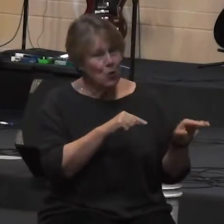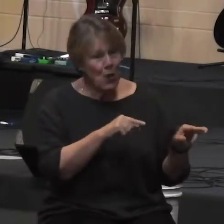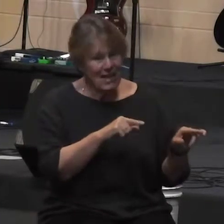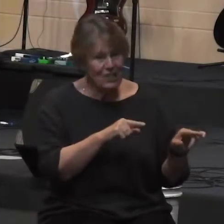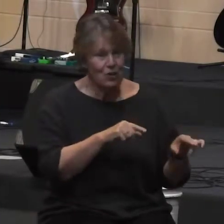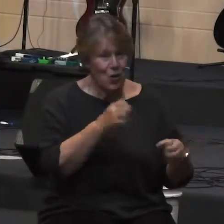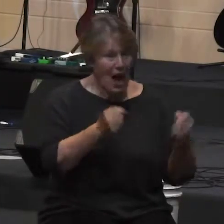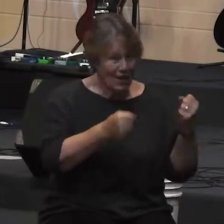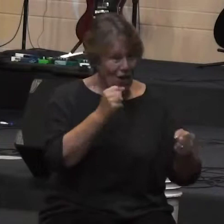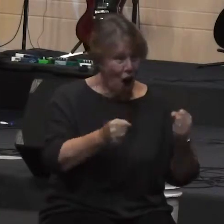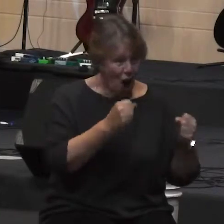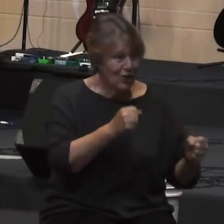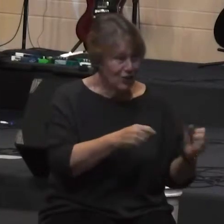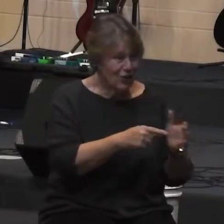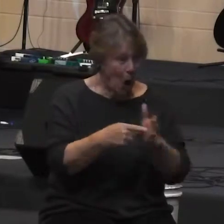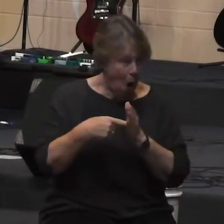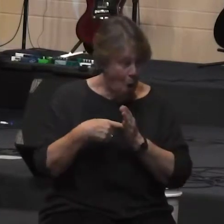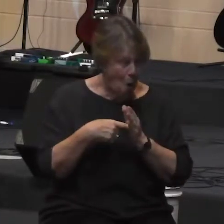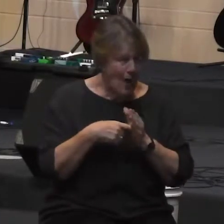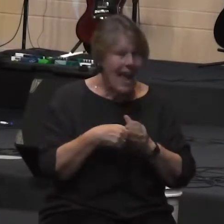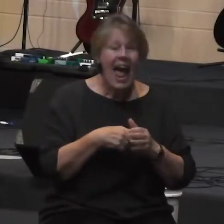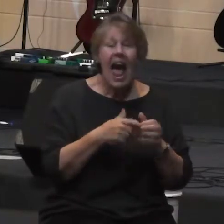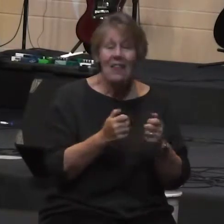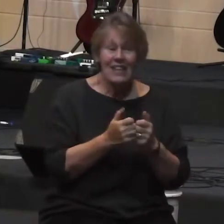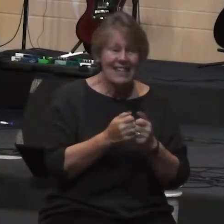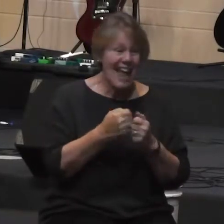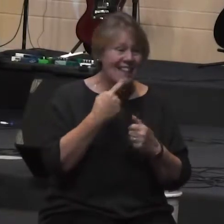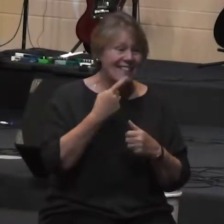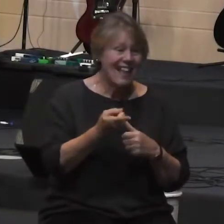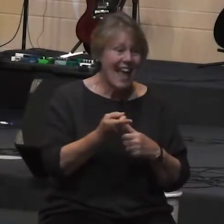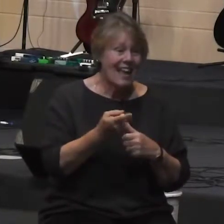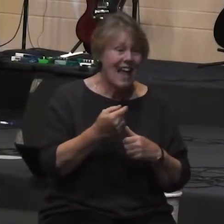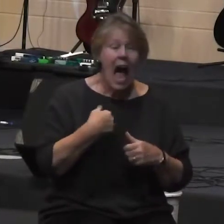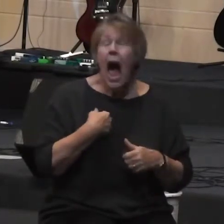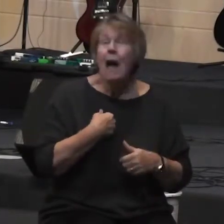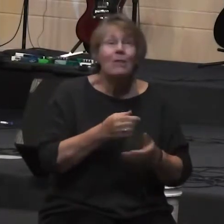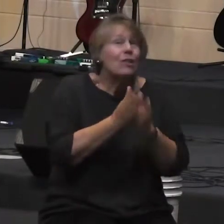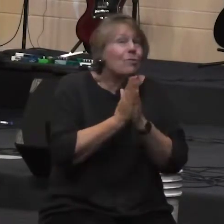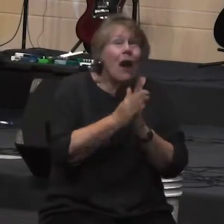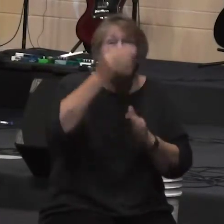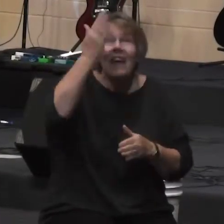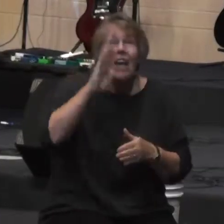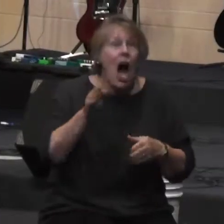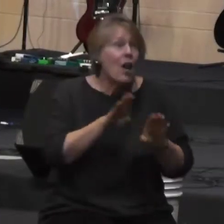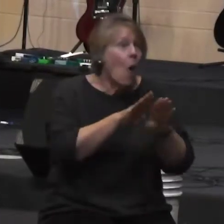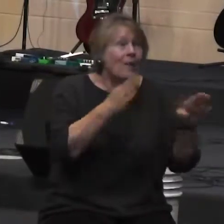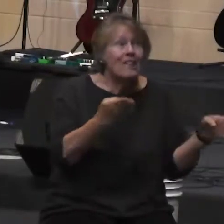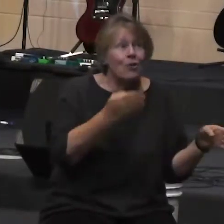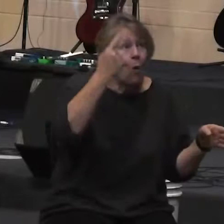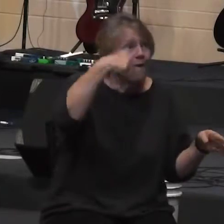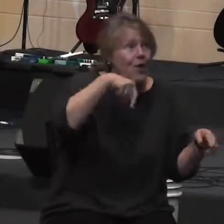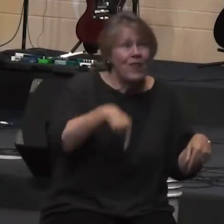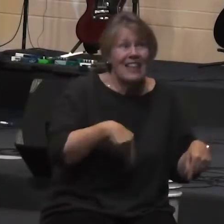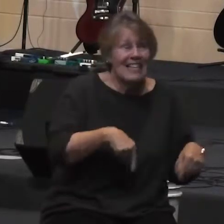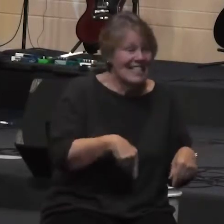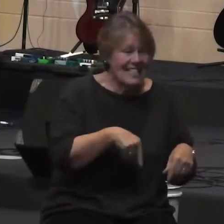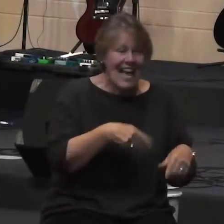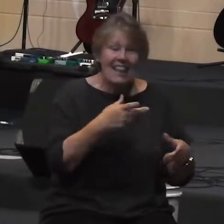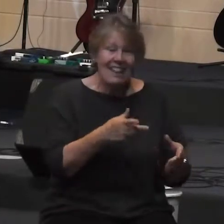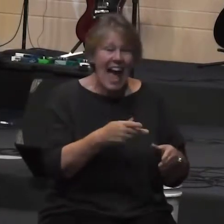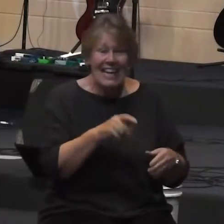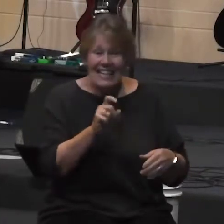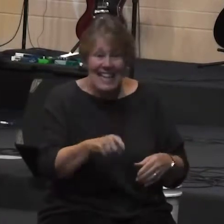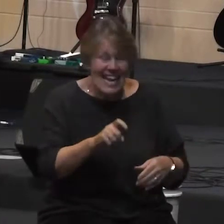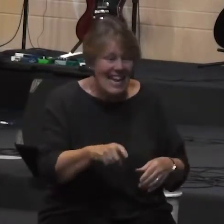And the text was something like, just praying that God opens a door for this need. Said apparently you want God to open a